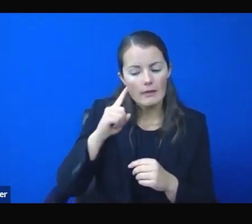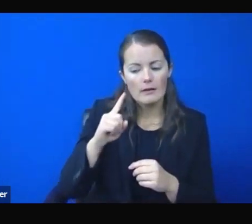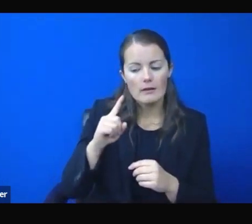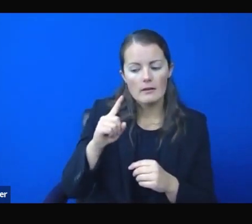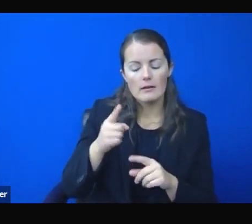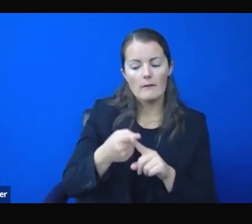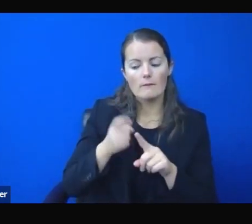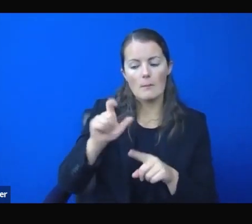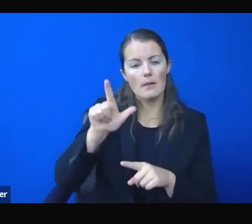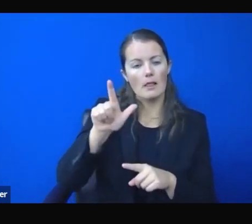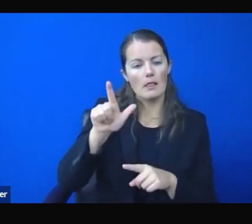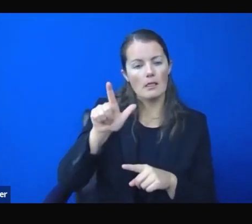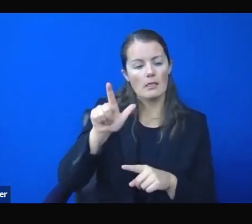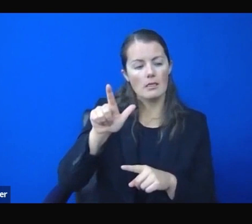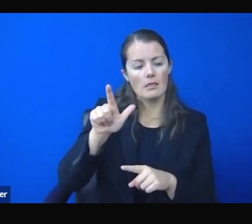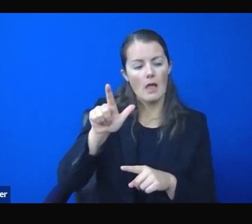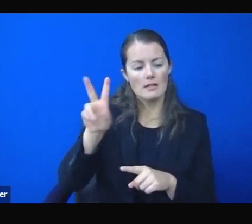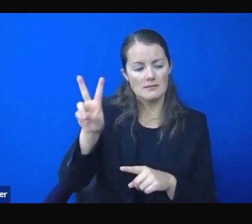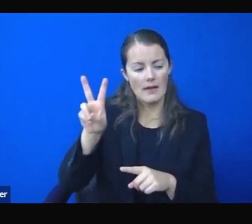Los Angeles Times.